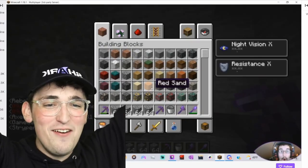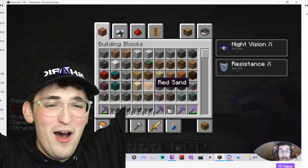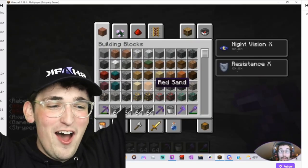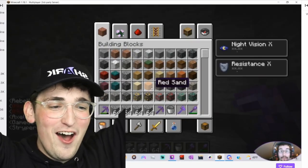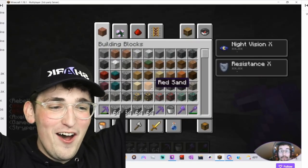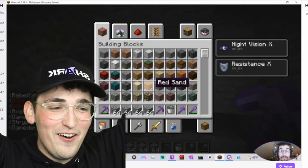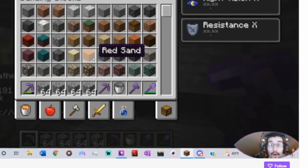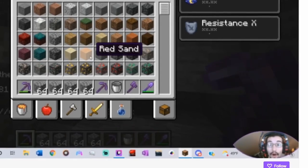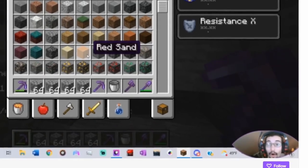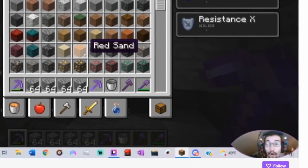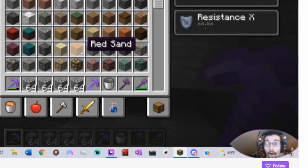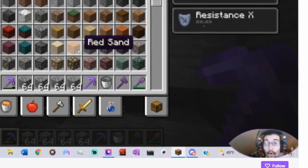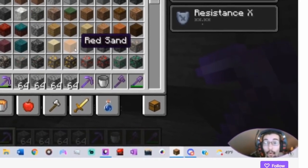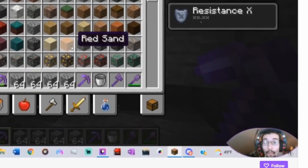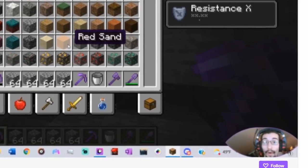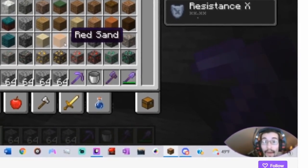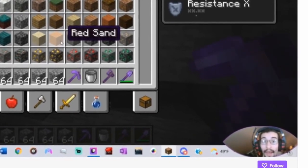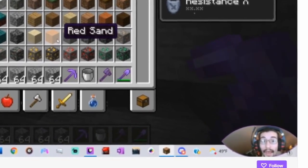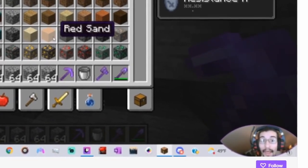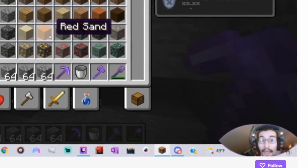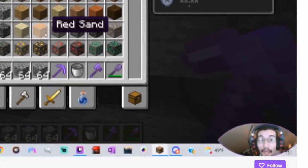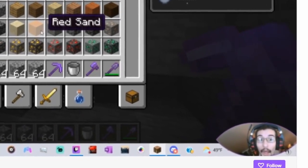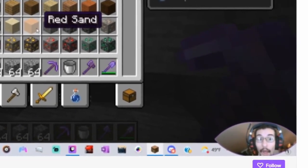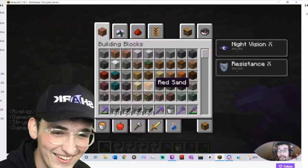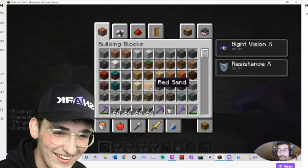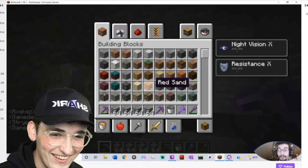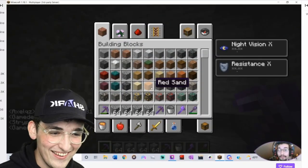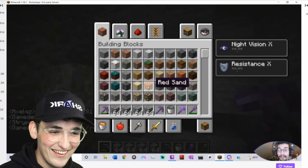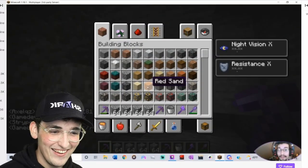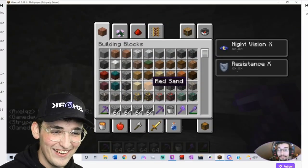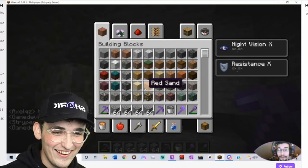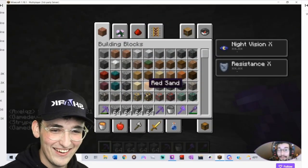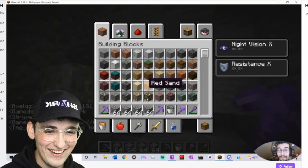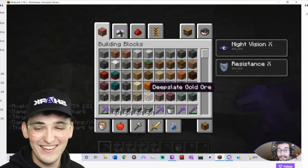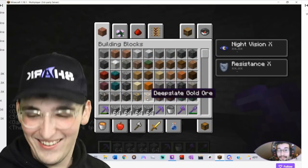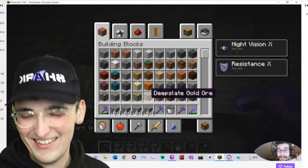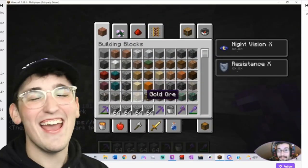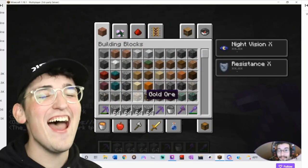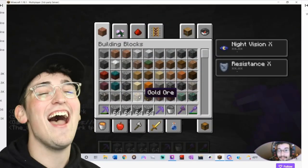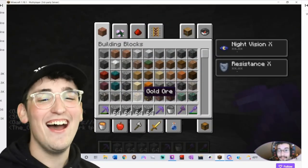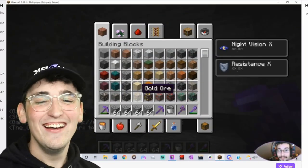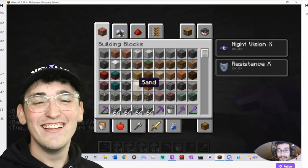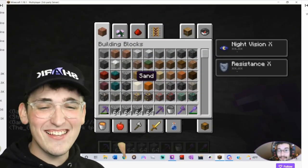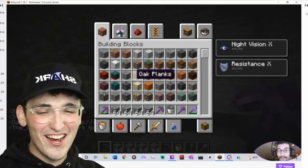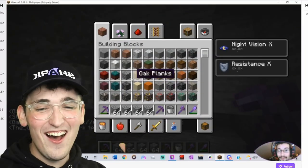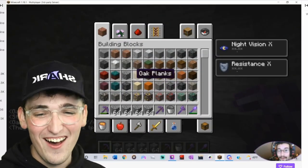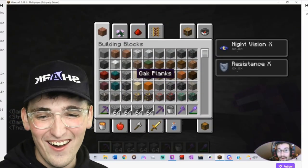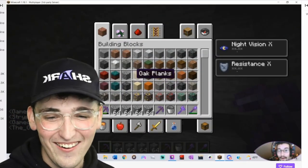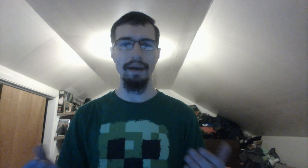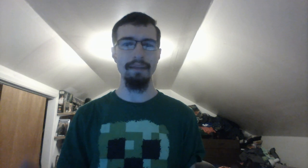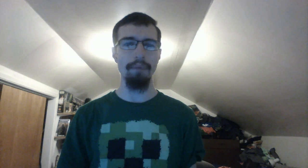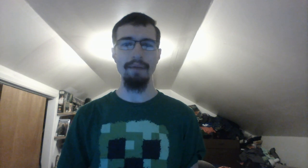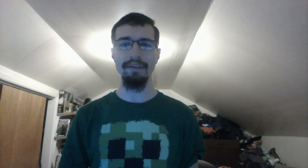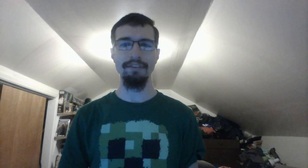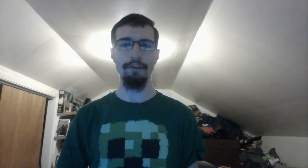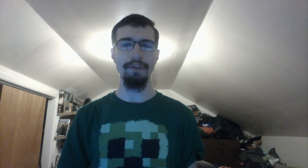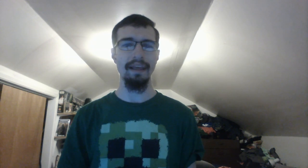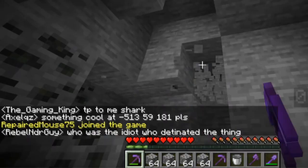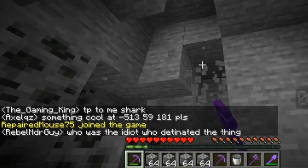mode! No way! You just gave me creative mode? Yeah, let's go! I was mining by myself in a